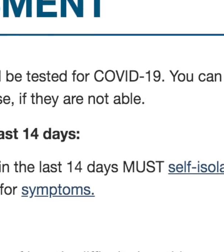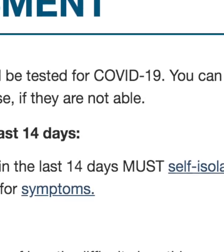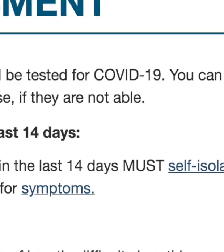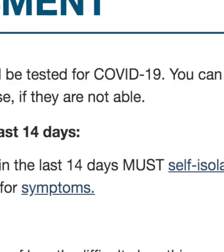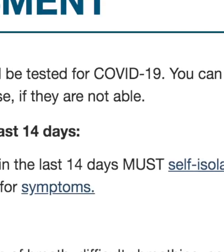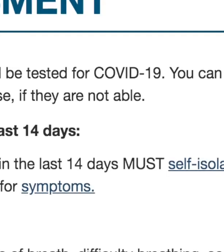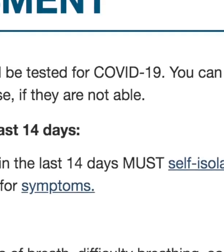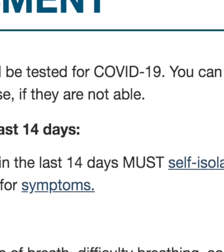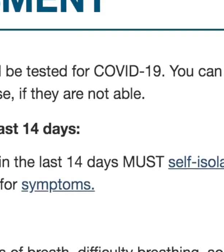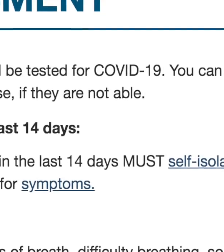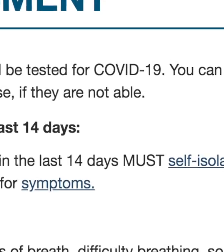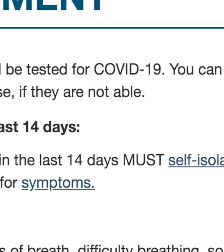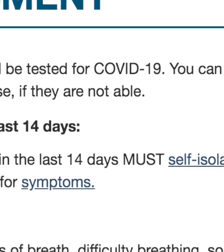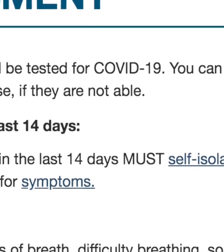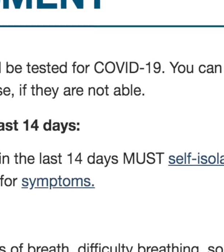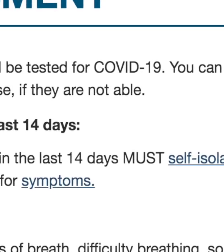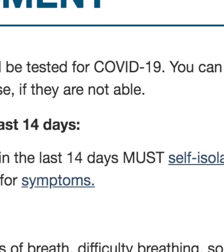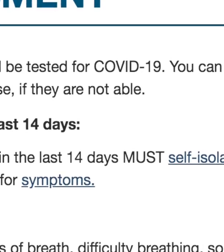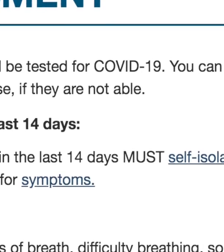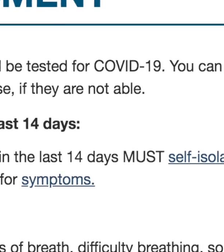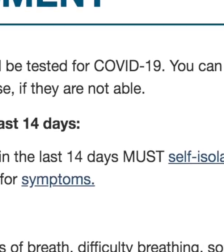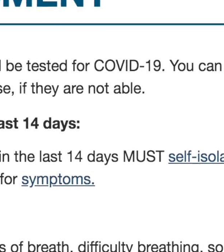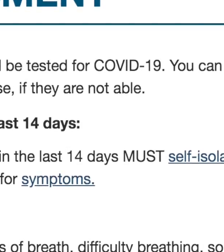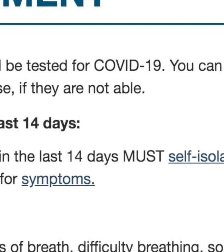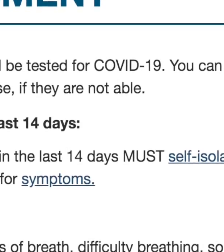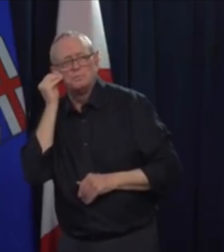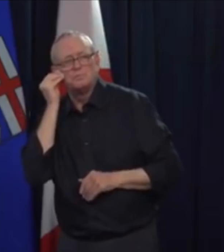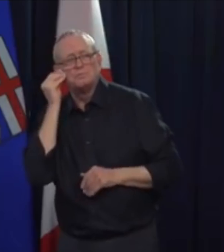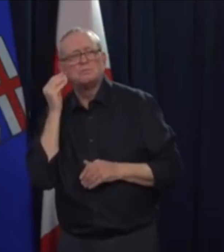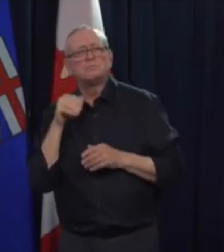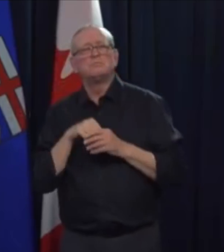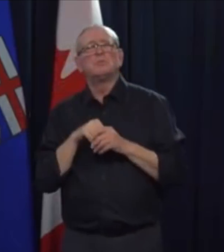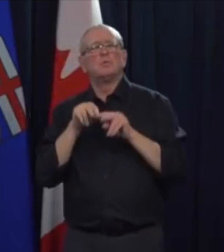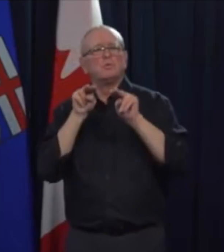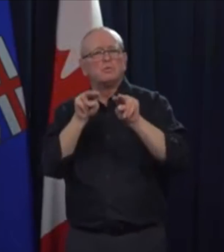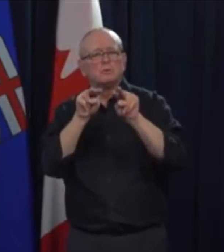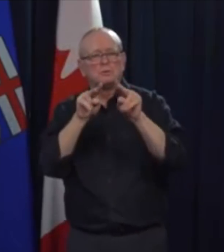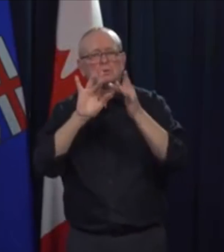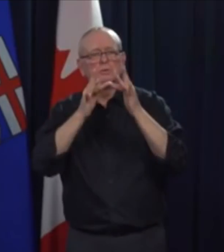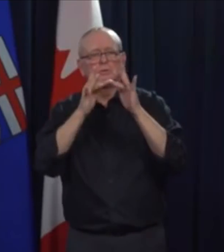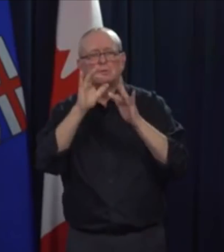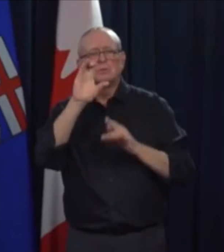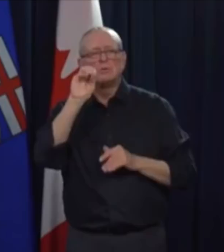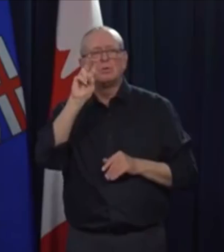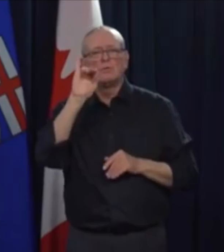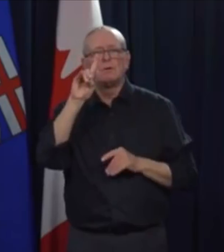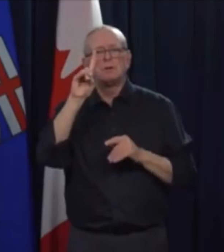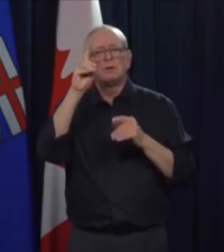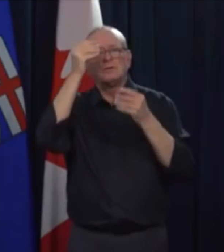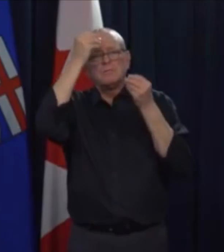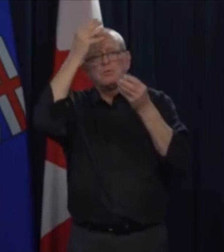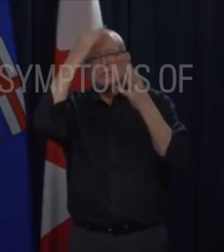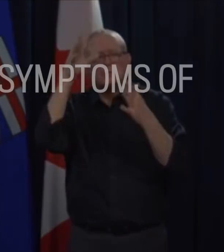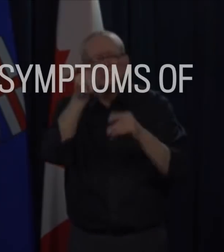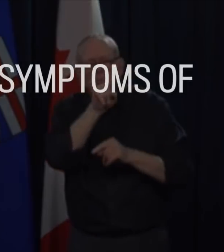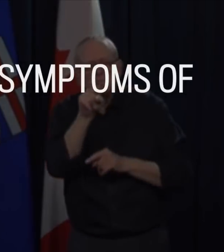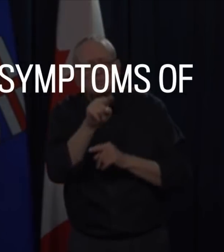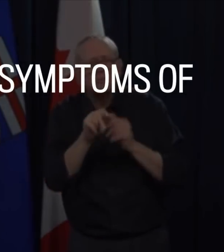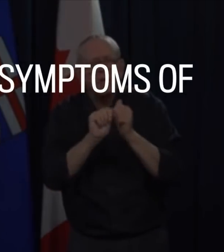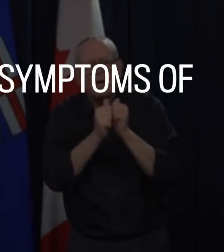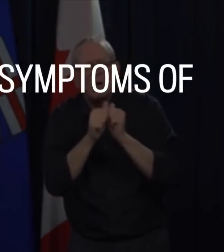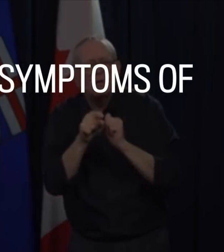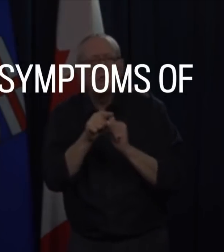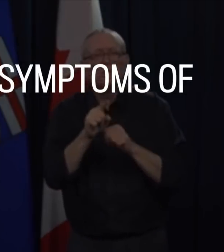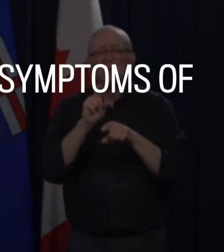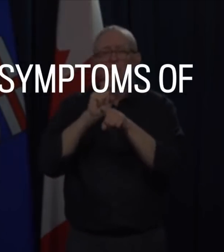Call HealthLink 811 if instructed. And most importantly, and I cannot say this enough, stay home if